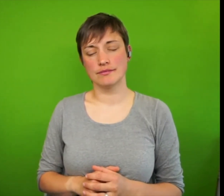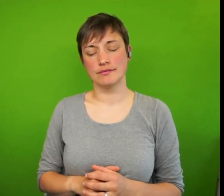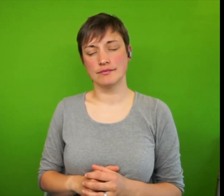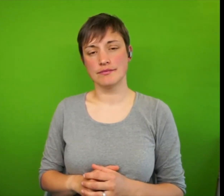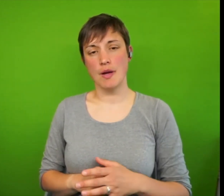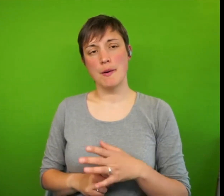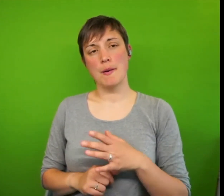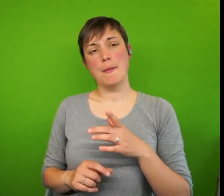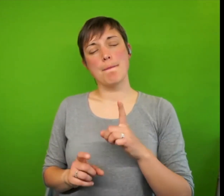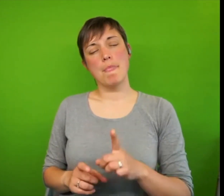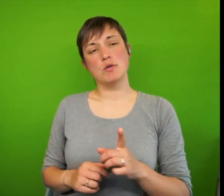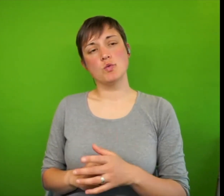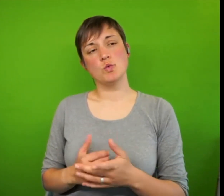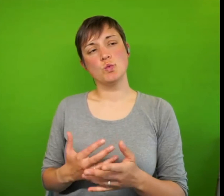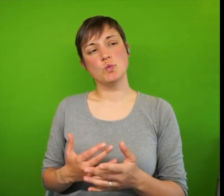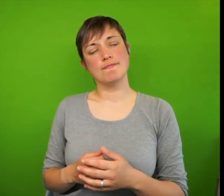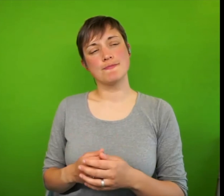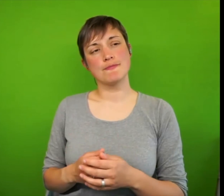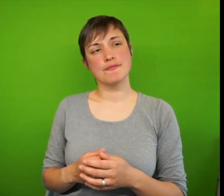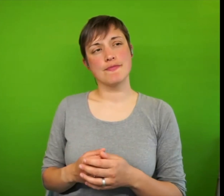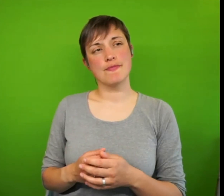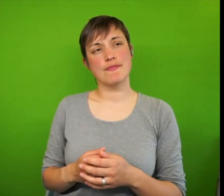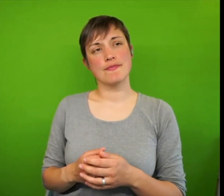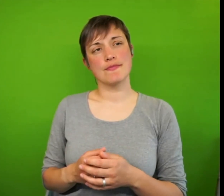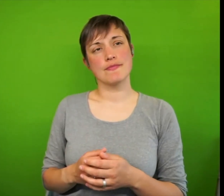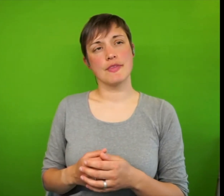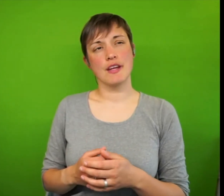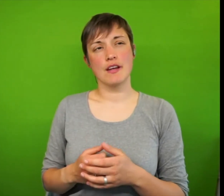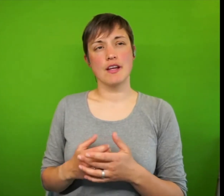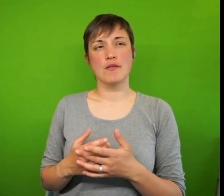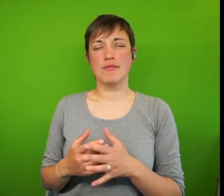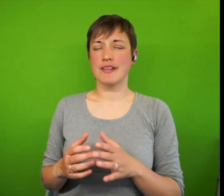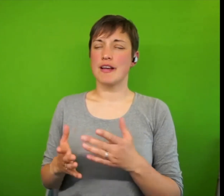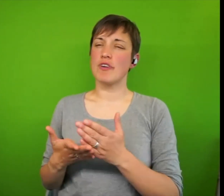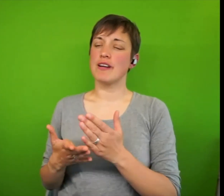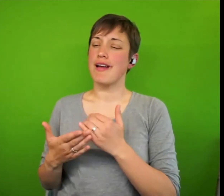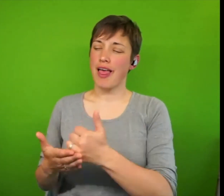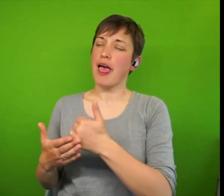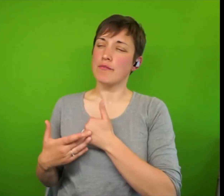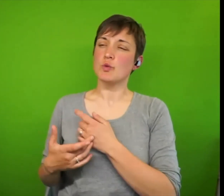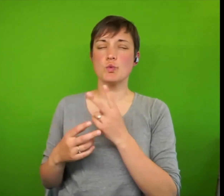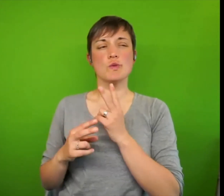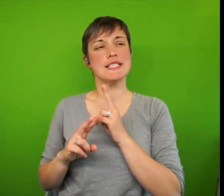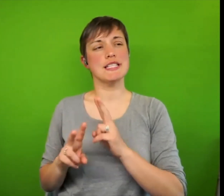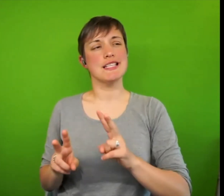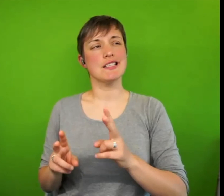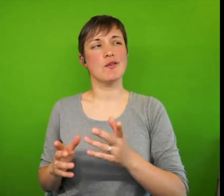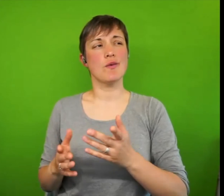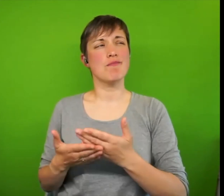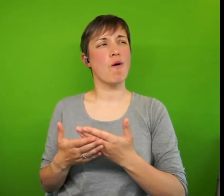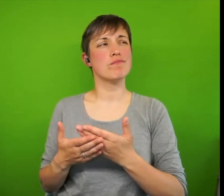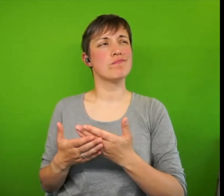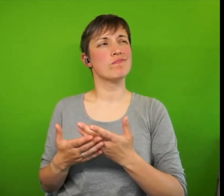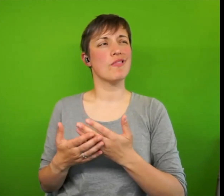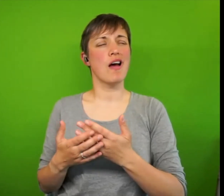it's, it helps us see what, what, what, you you talked about sort of more middle class people. Well, it allows